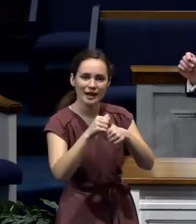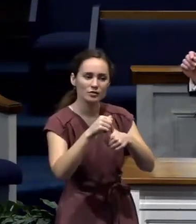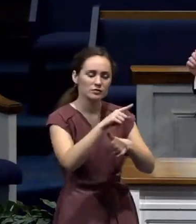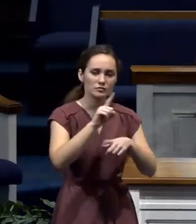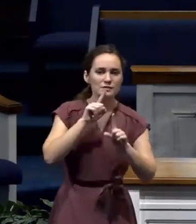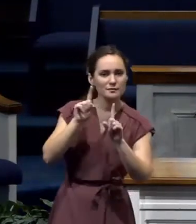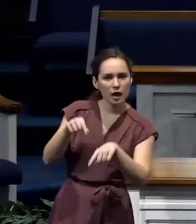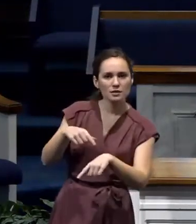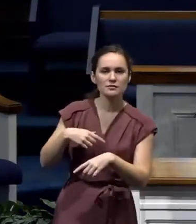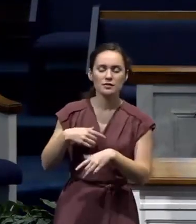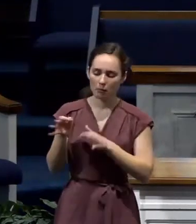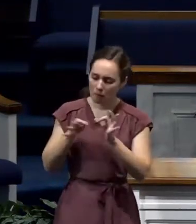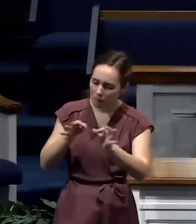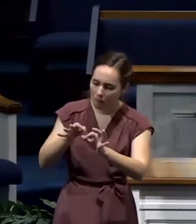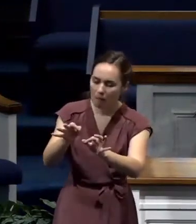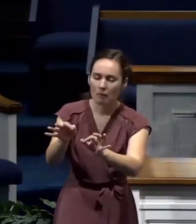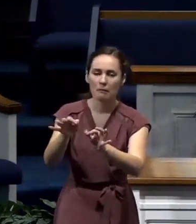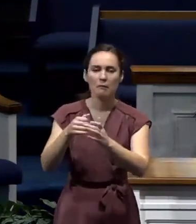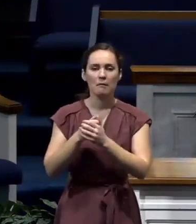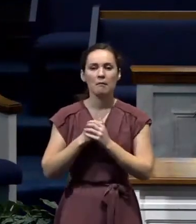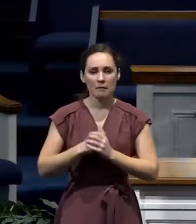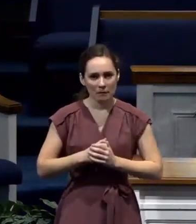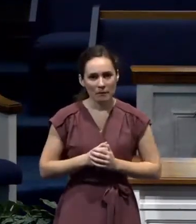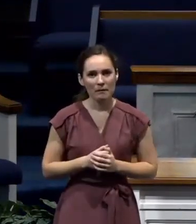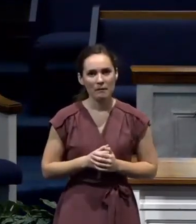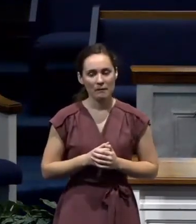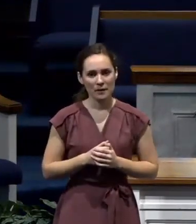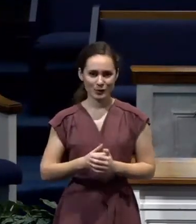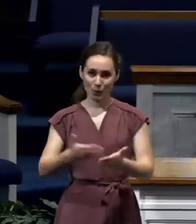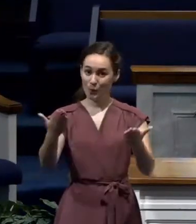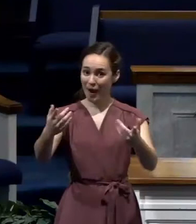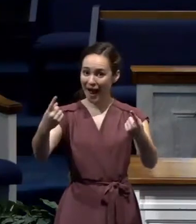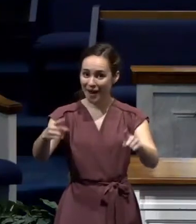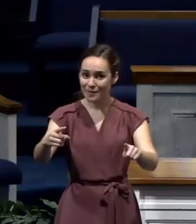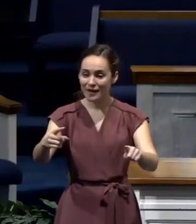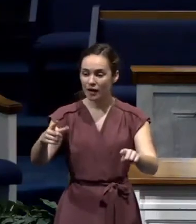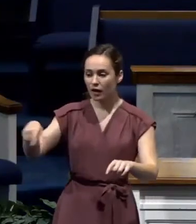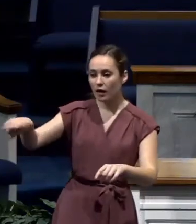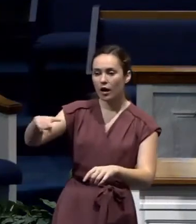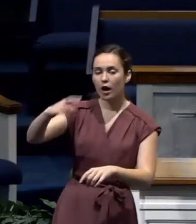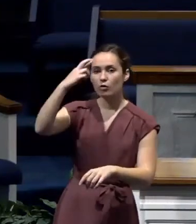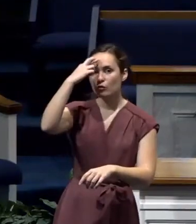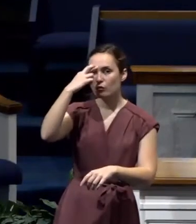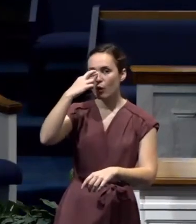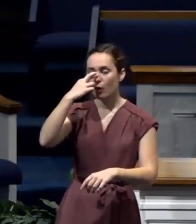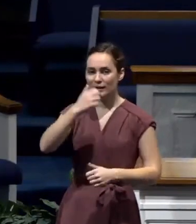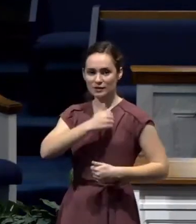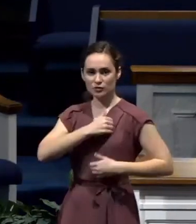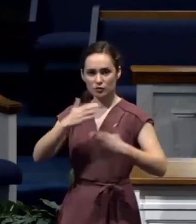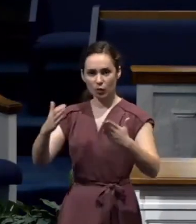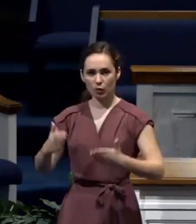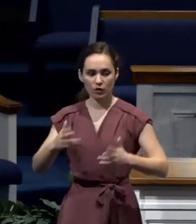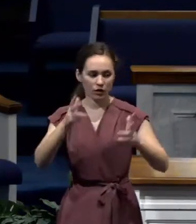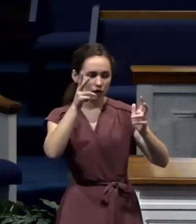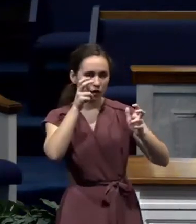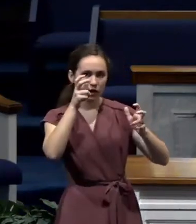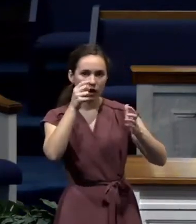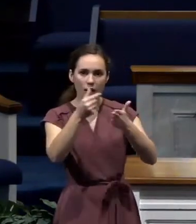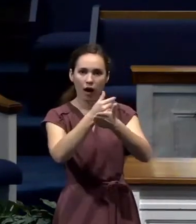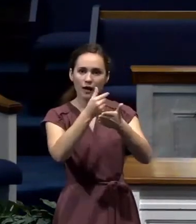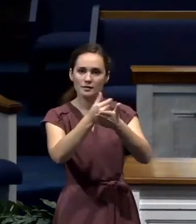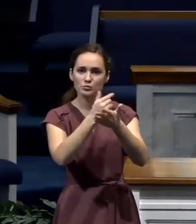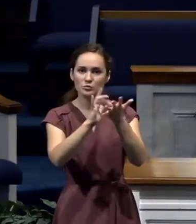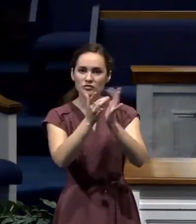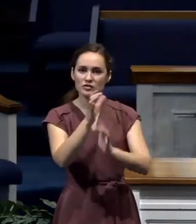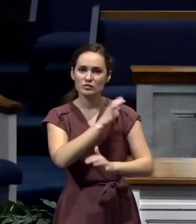dictating letters and sending them out. And what was happening was these Roman soldiers were beginning to hear the gospel of Jesus